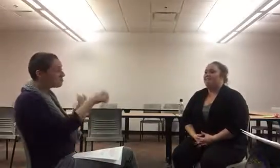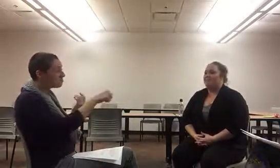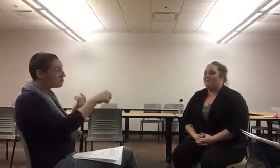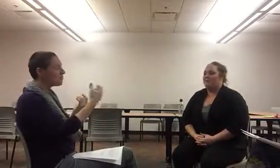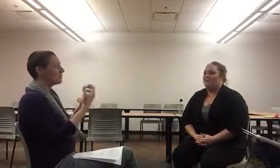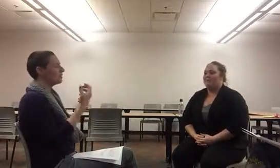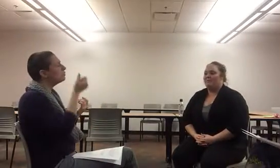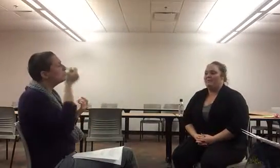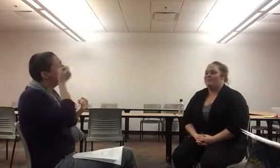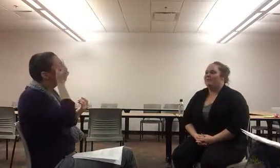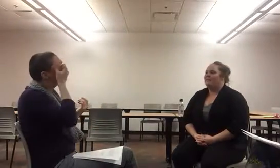Oh, my family.